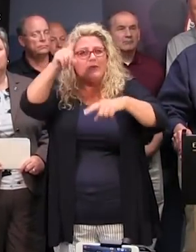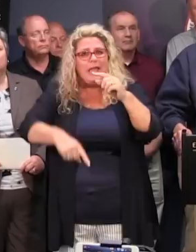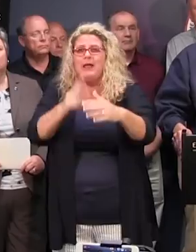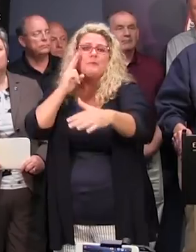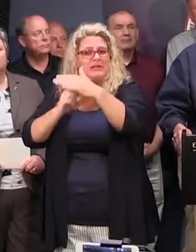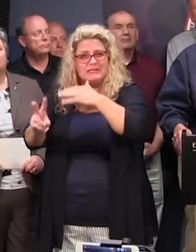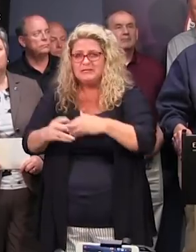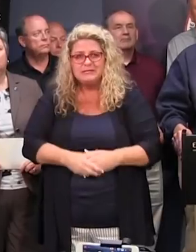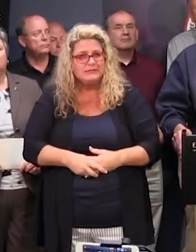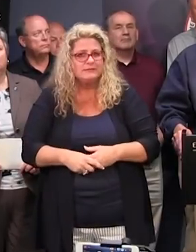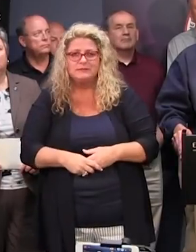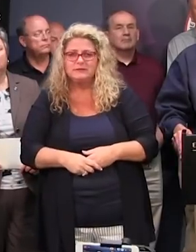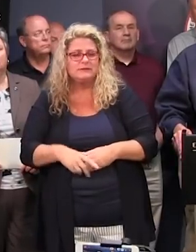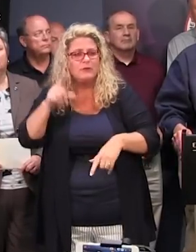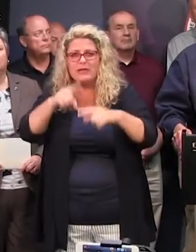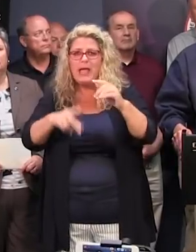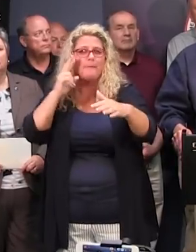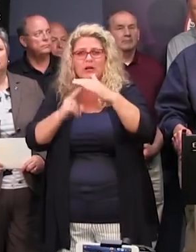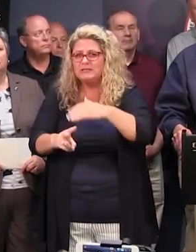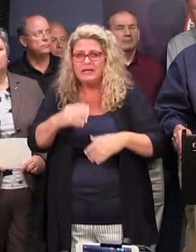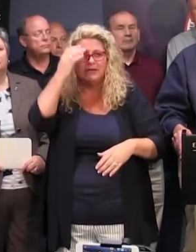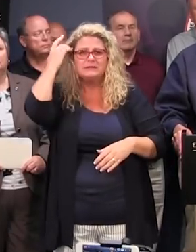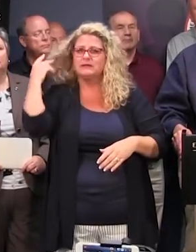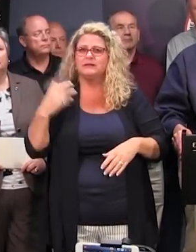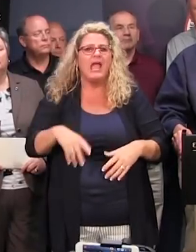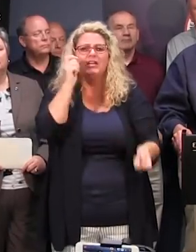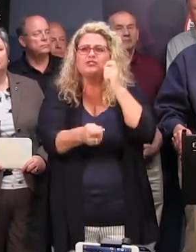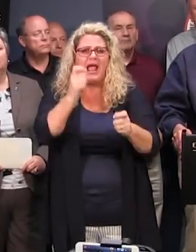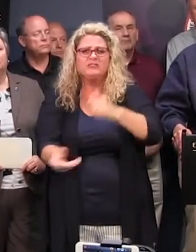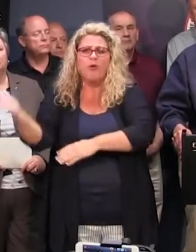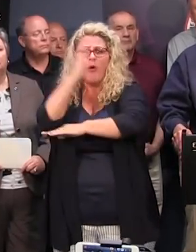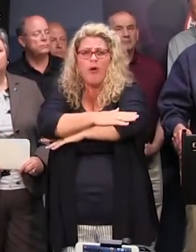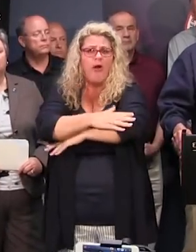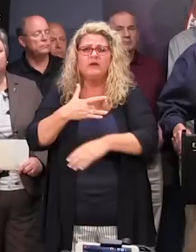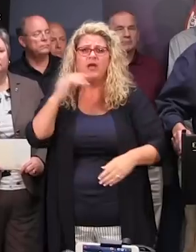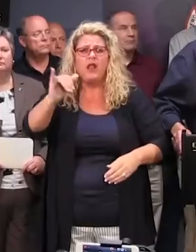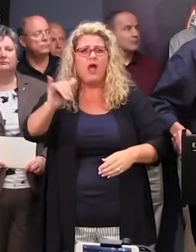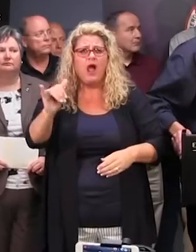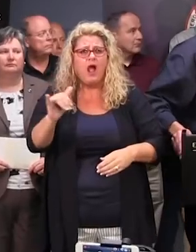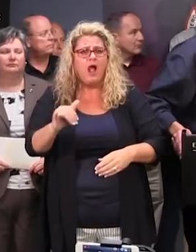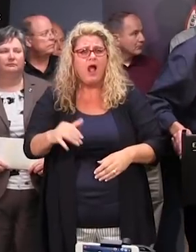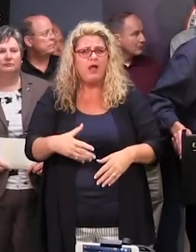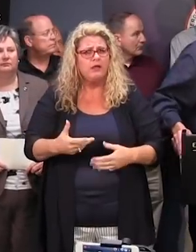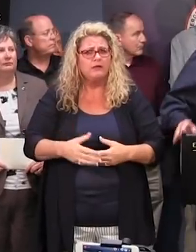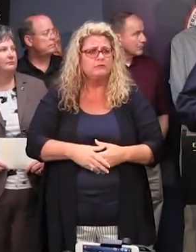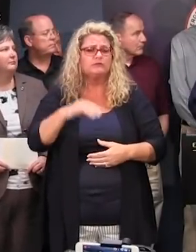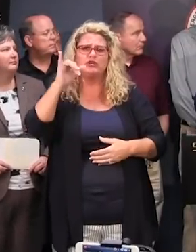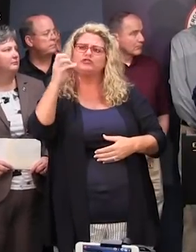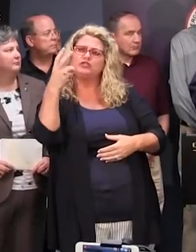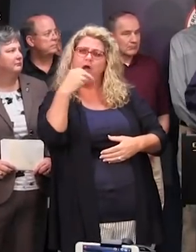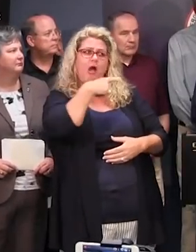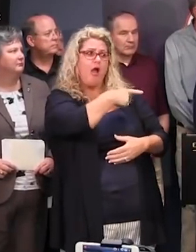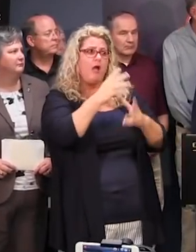If you tune out for 12 hours, you might miss something very important. So stay tuned. John Quarello,